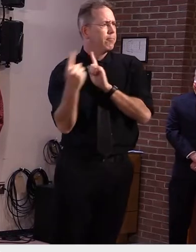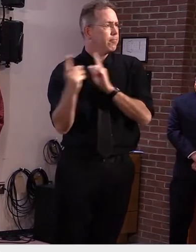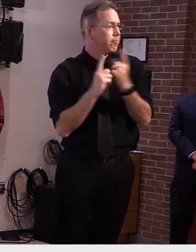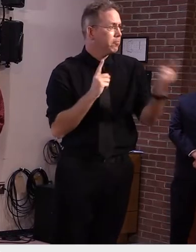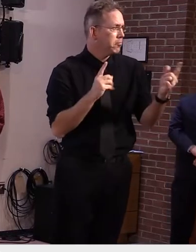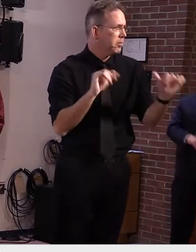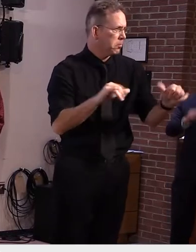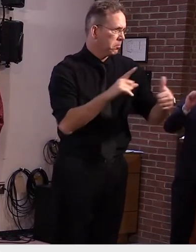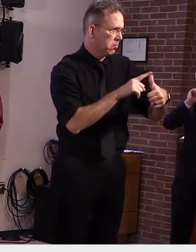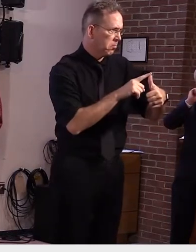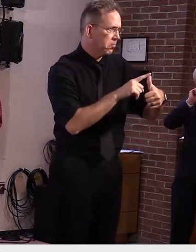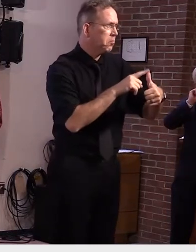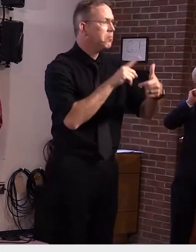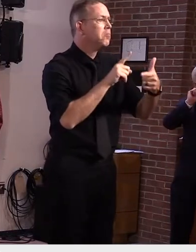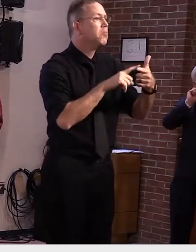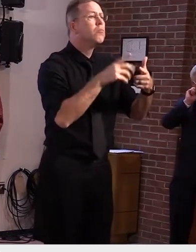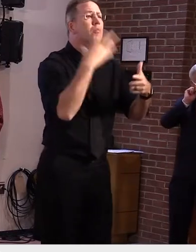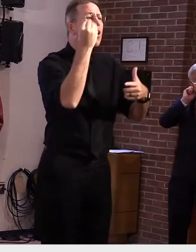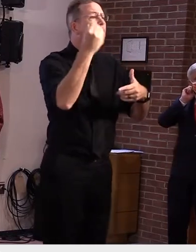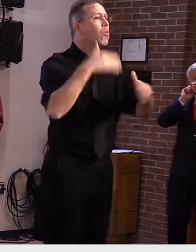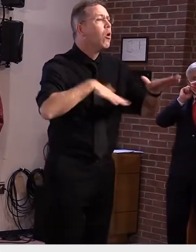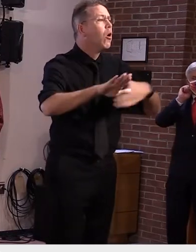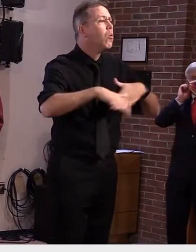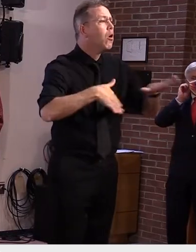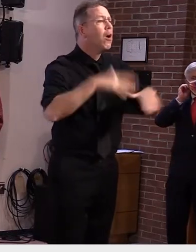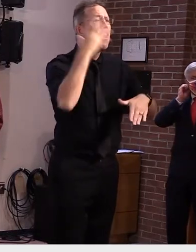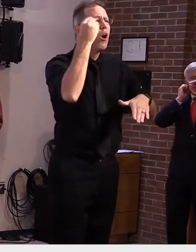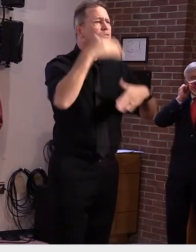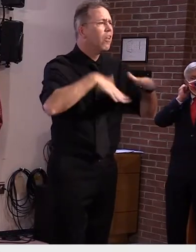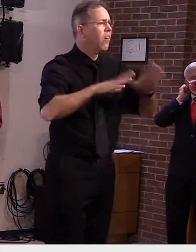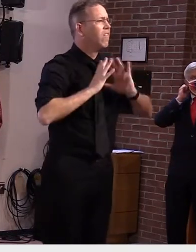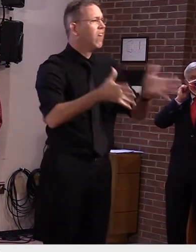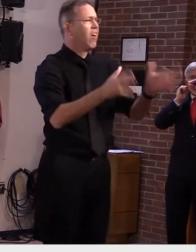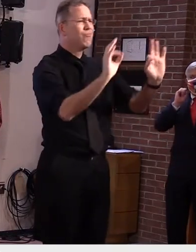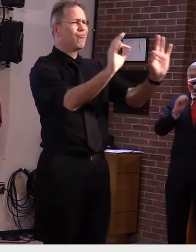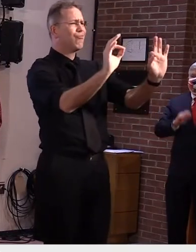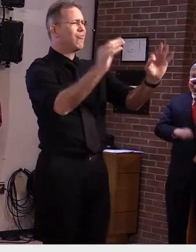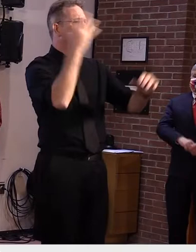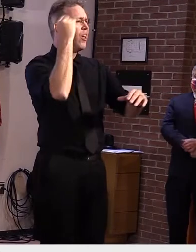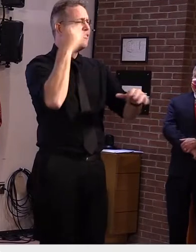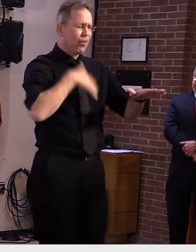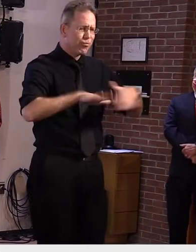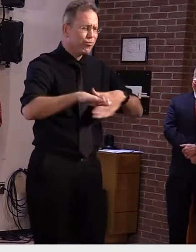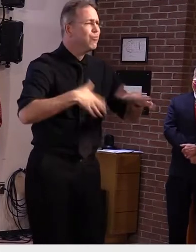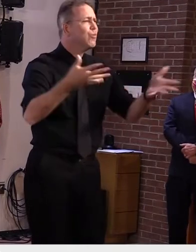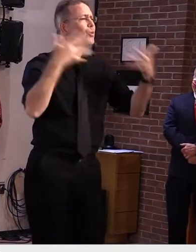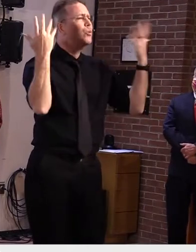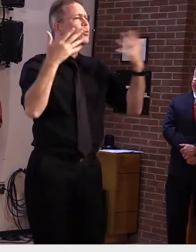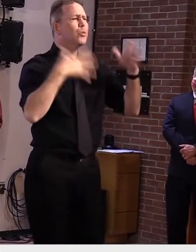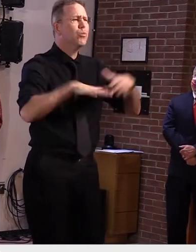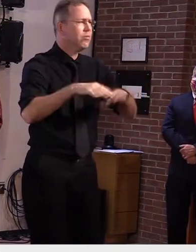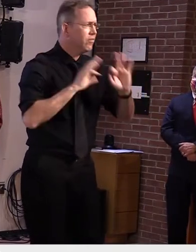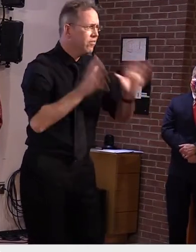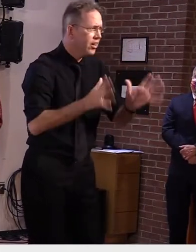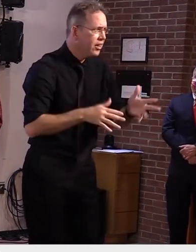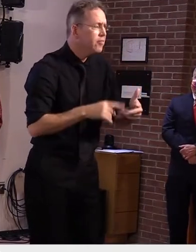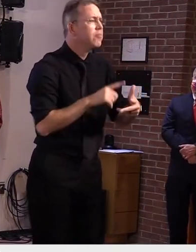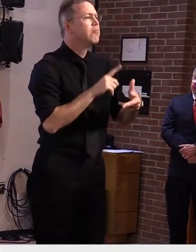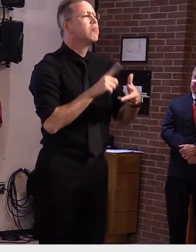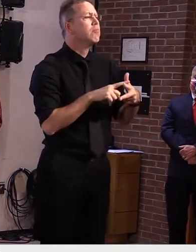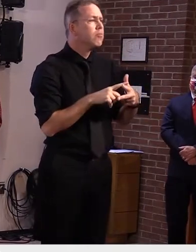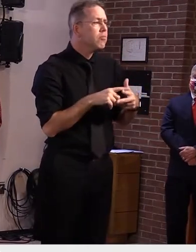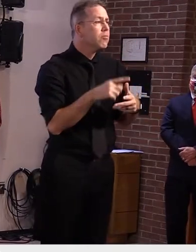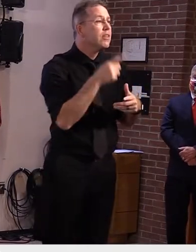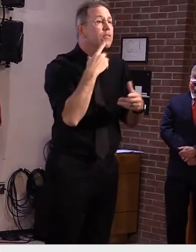Walking around a neighborhood outside is a good example of that. If you're giving out candy, think of creative ways to keep that safe